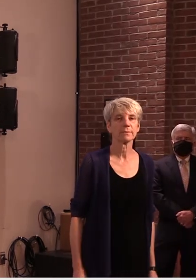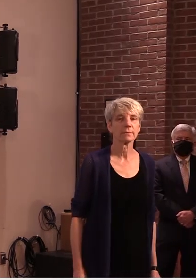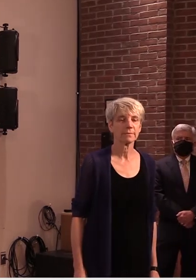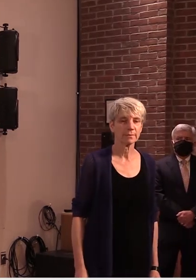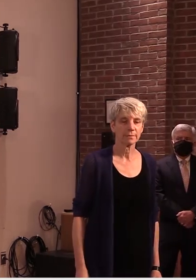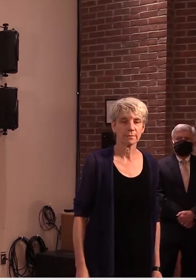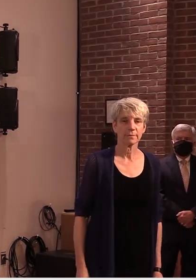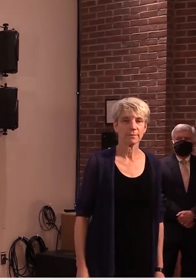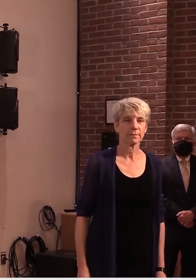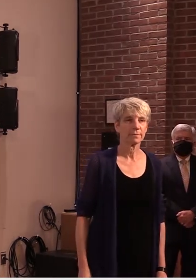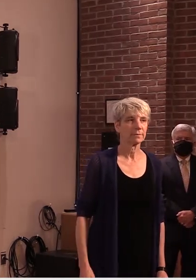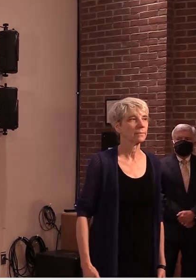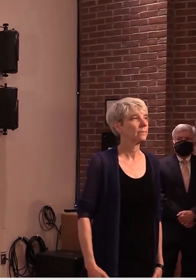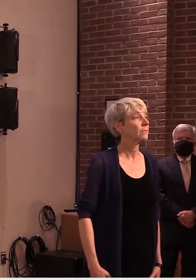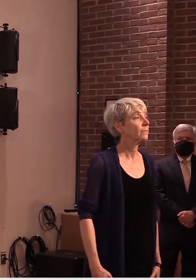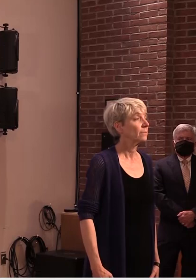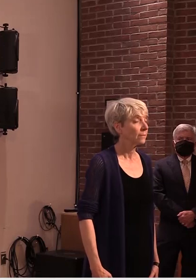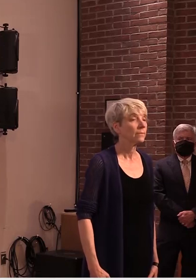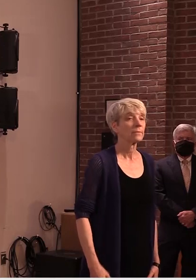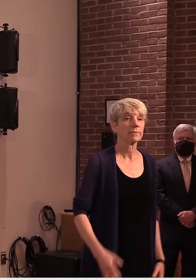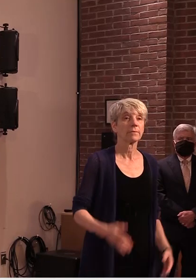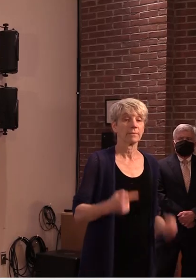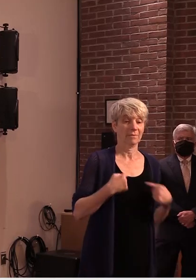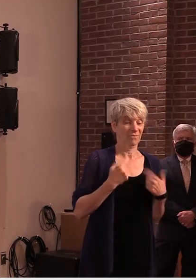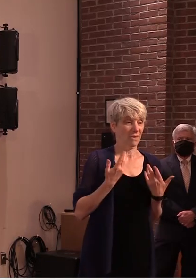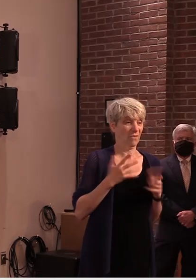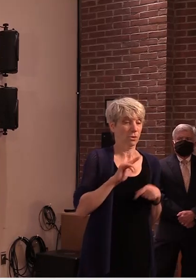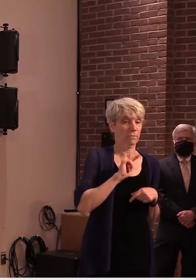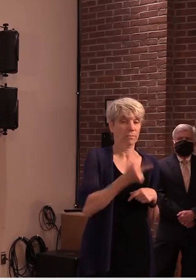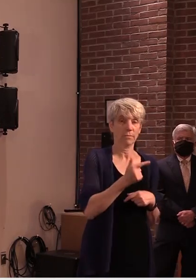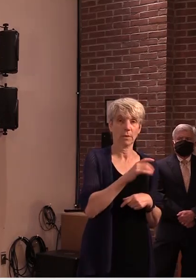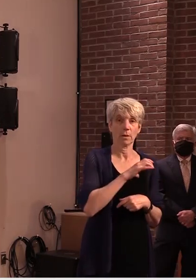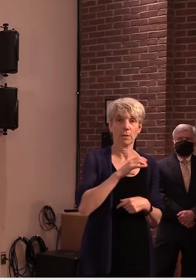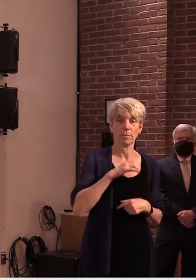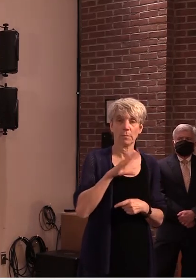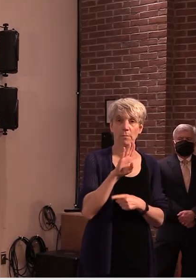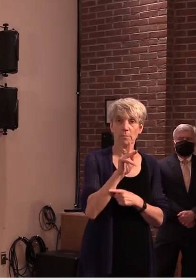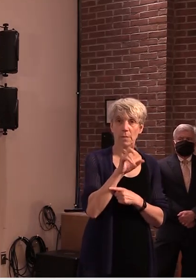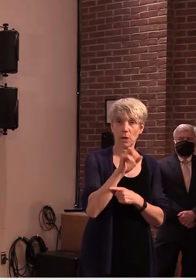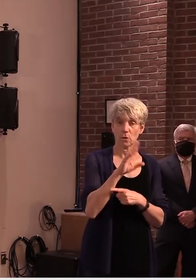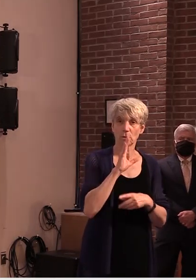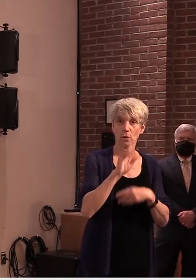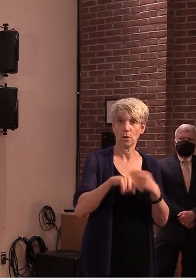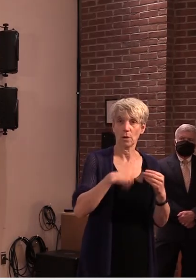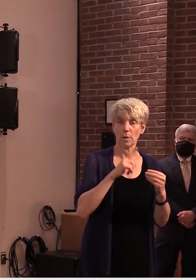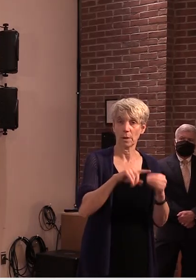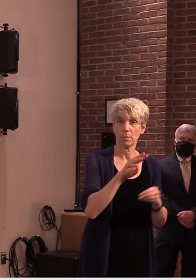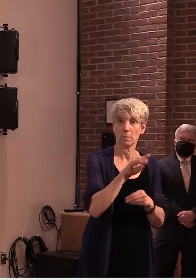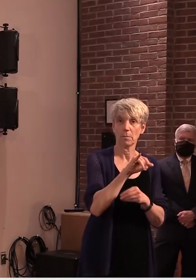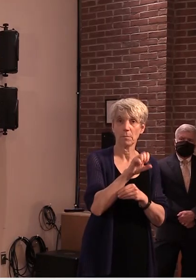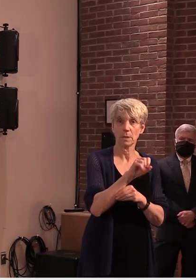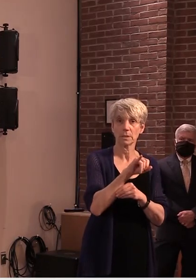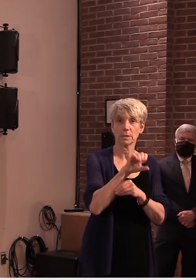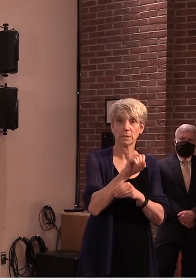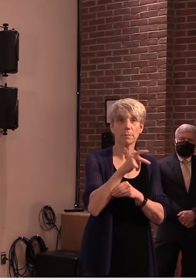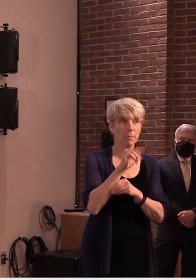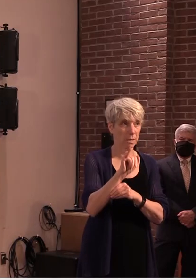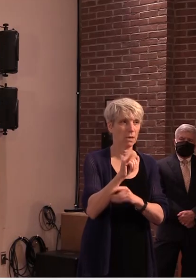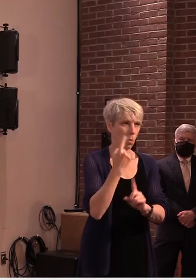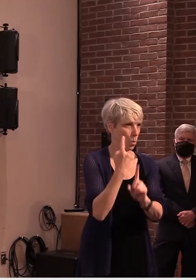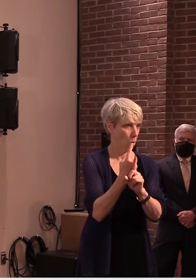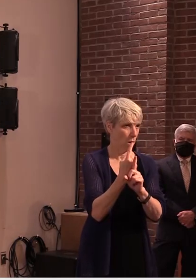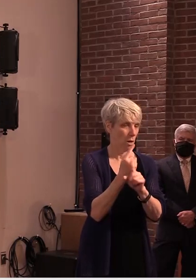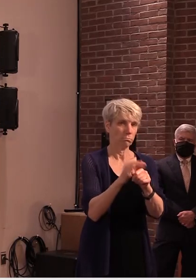and other than what you're going to hear from commissioner baker about mississippi i have nothing to report about any outbreaks